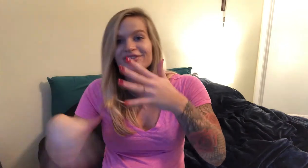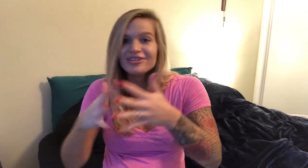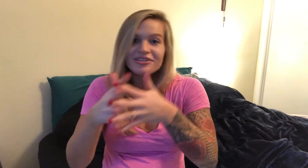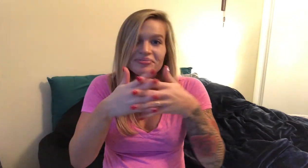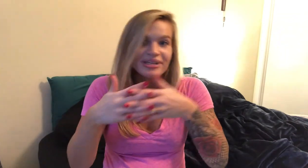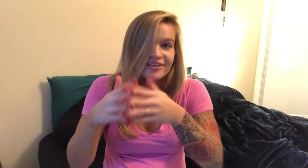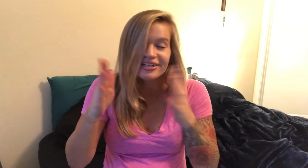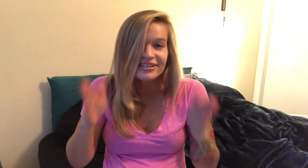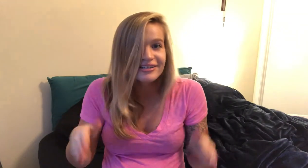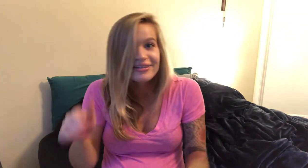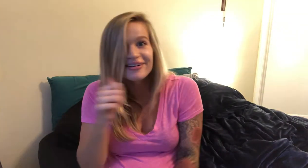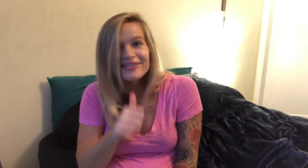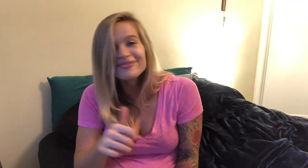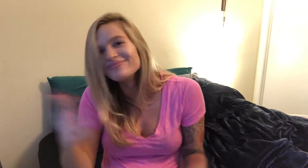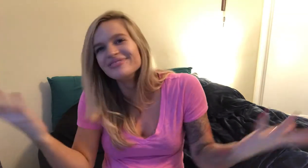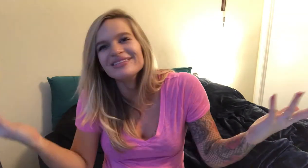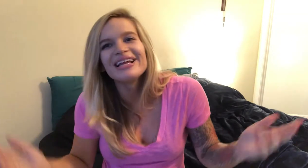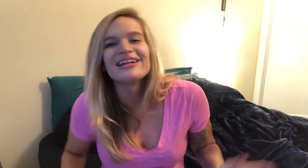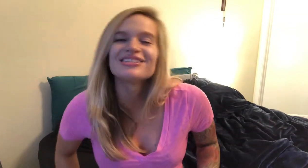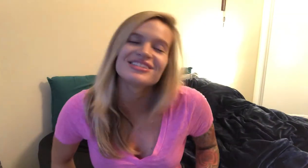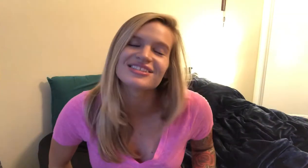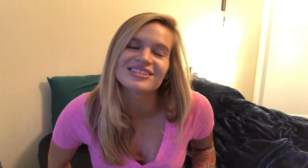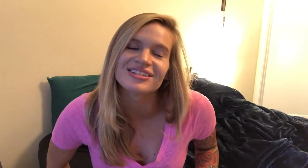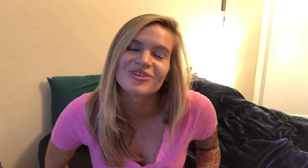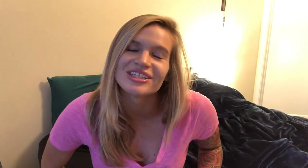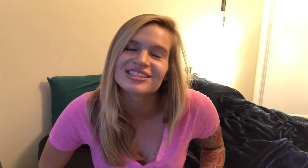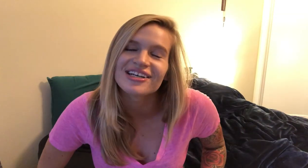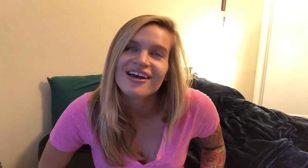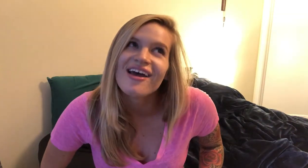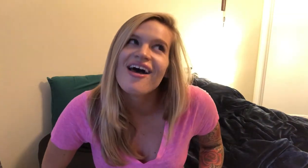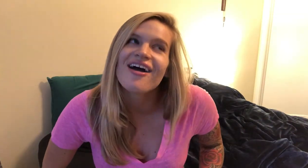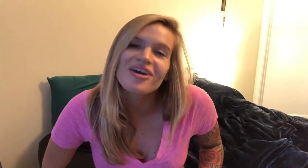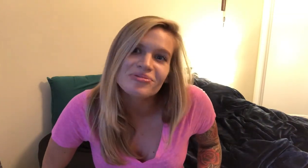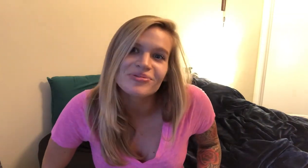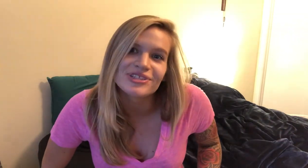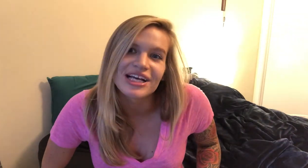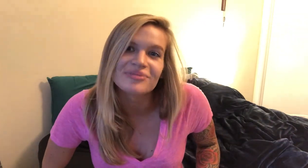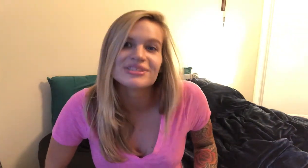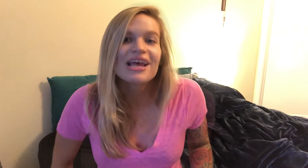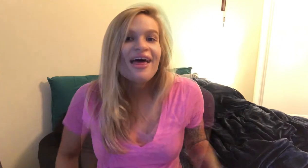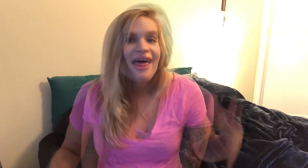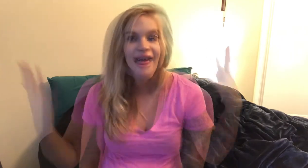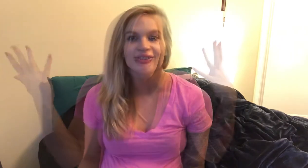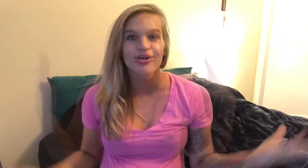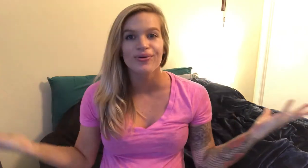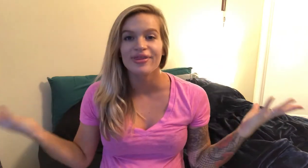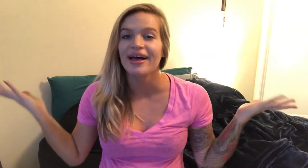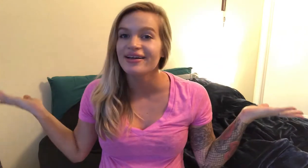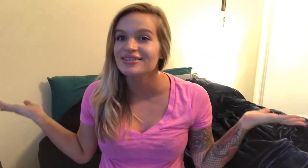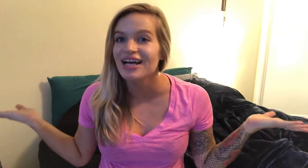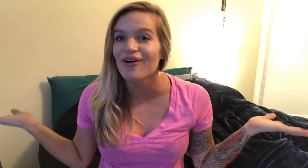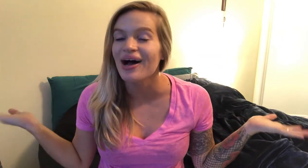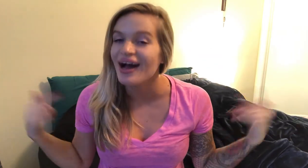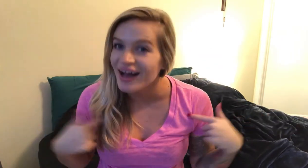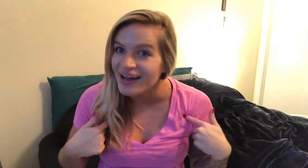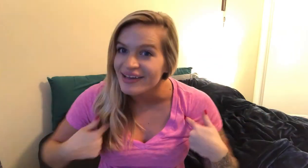american girls and it just does the chorus like a couple more times so that is how i